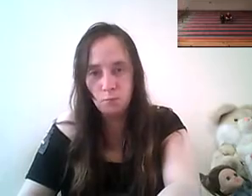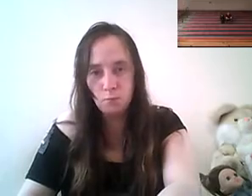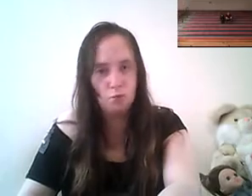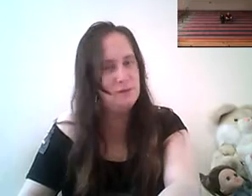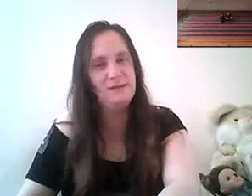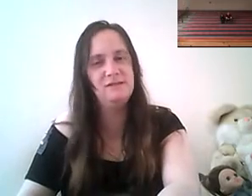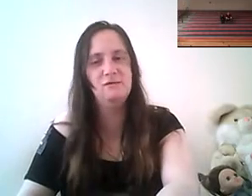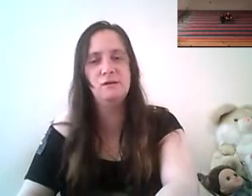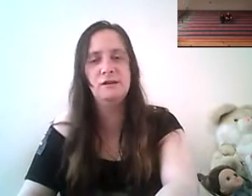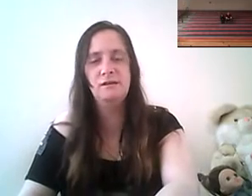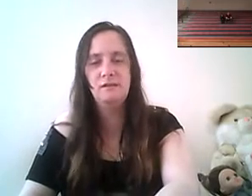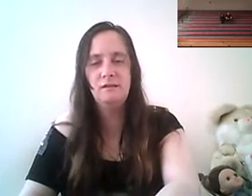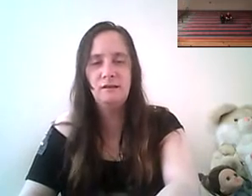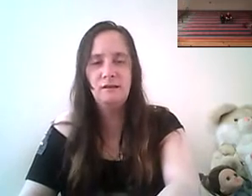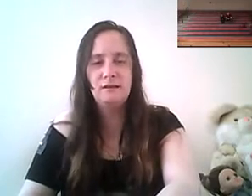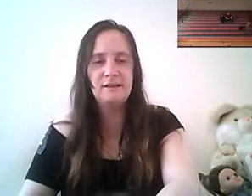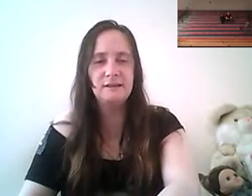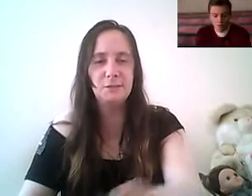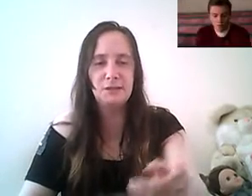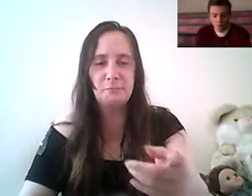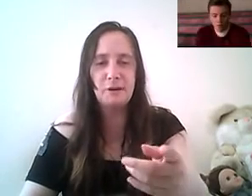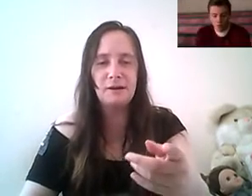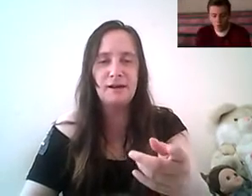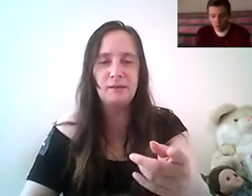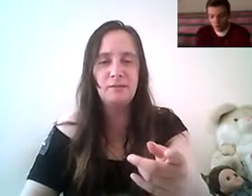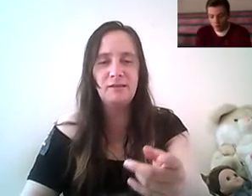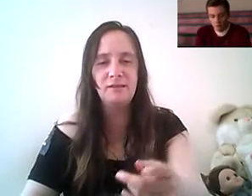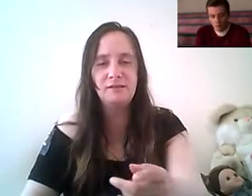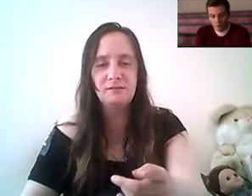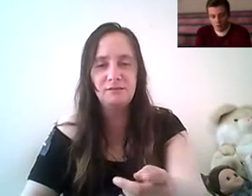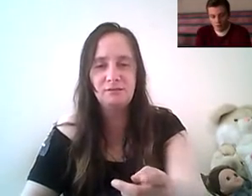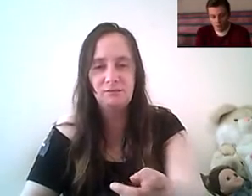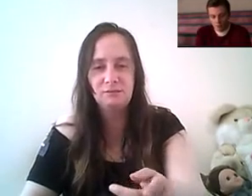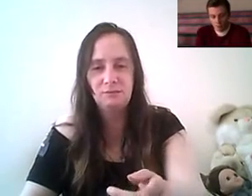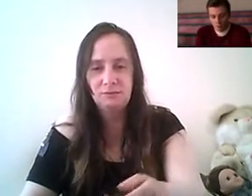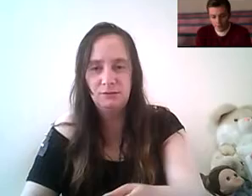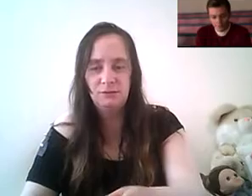who's this wait is that last time to do that party i can come into it jenny